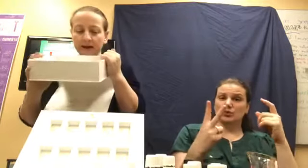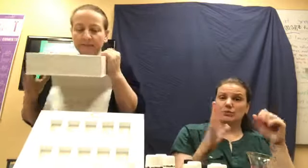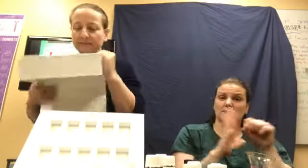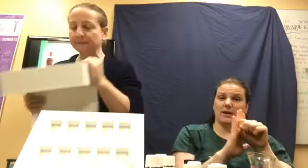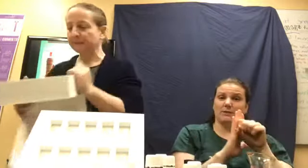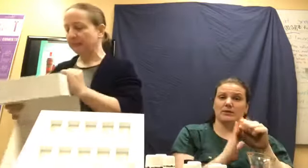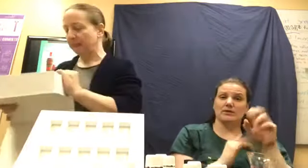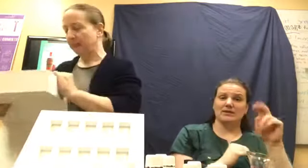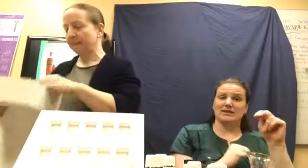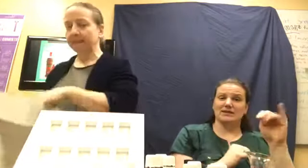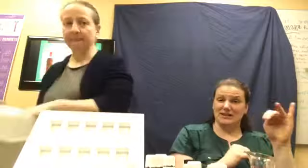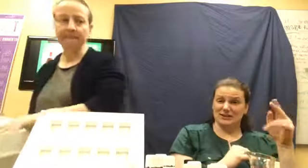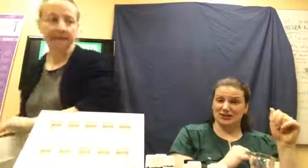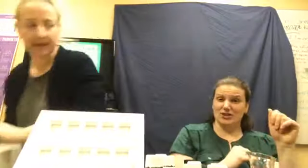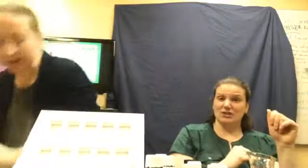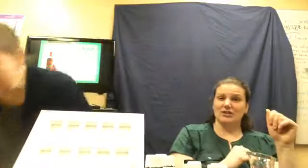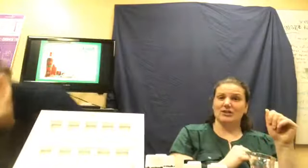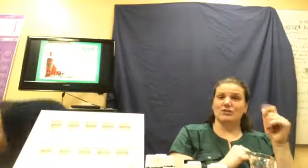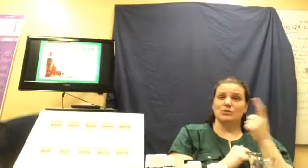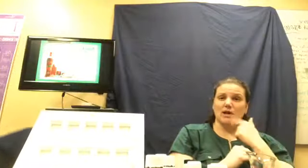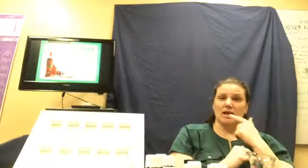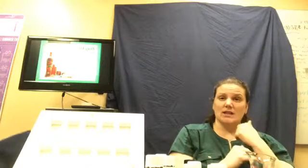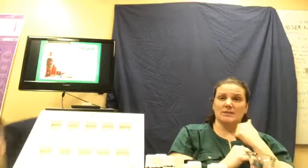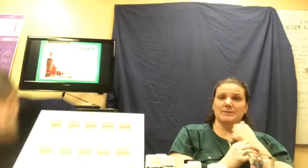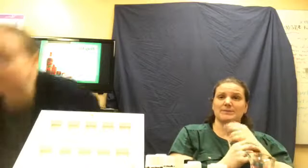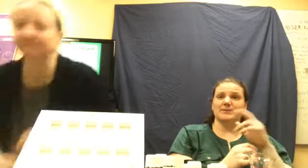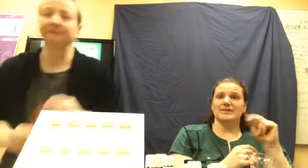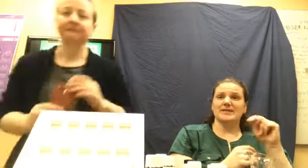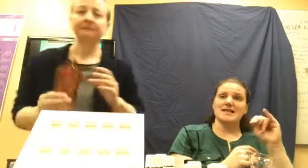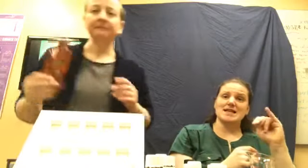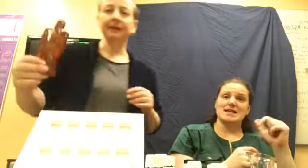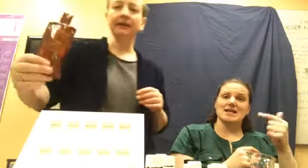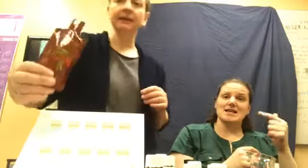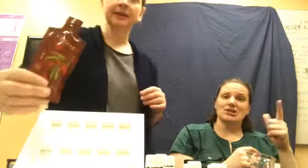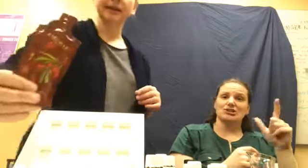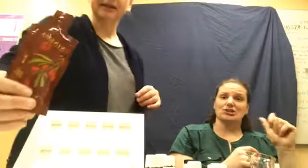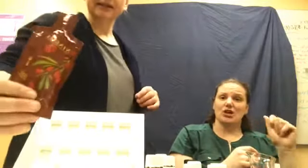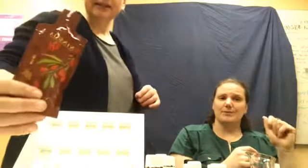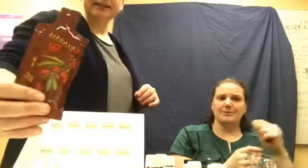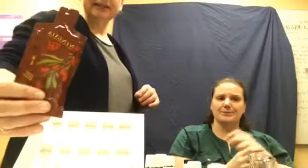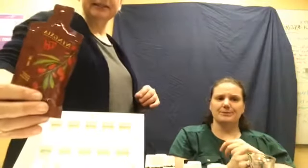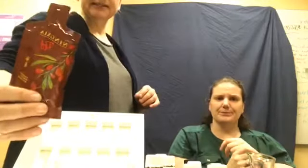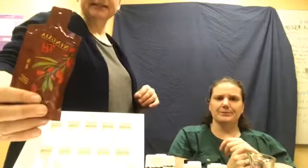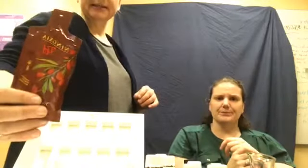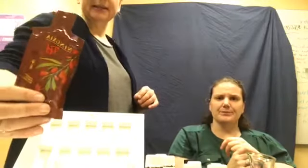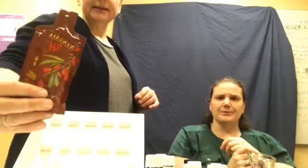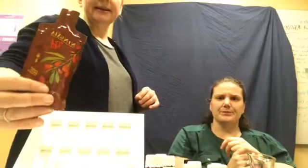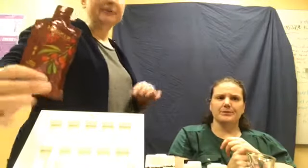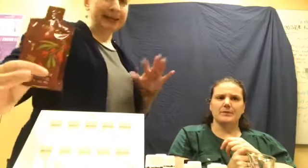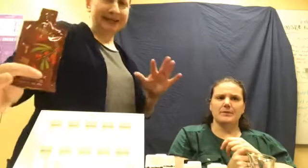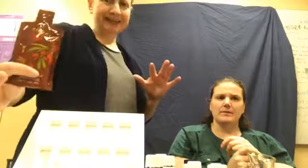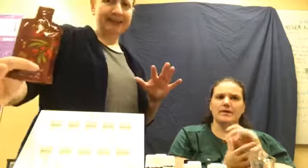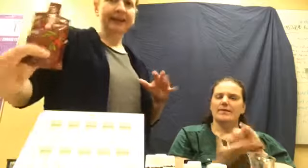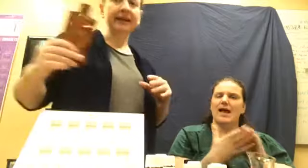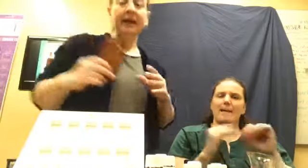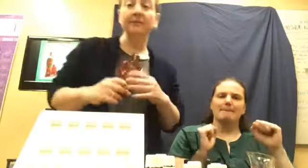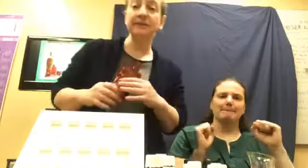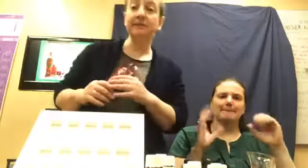and, uh, this is amazing. Like it helps to